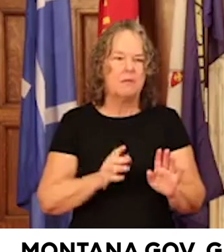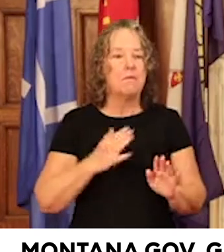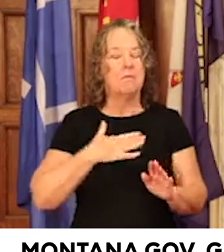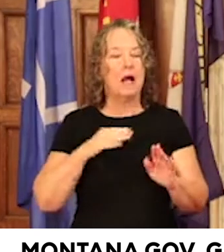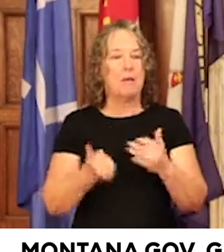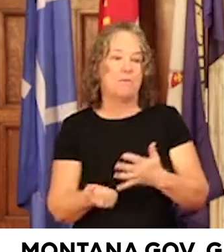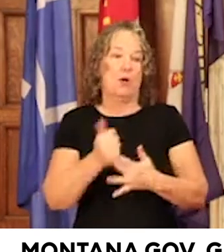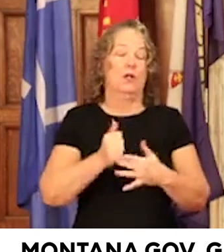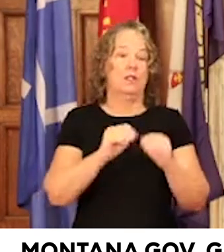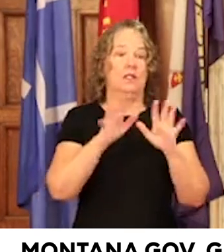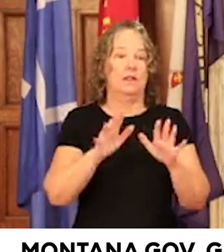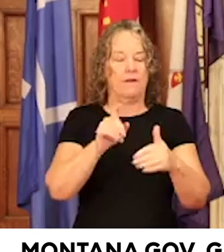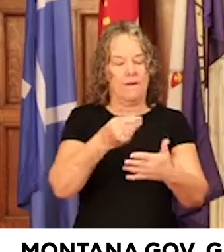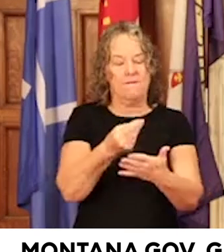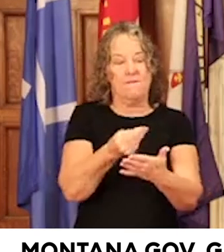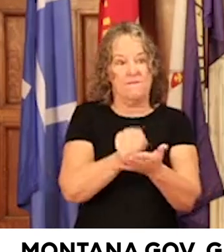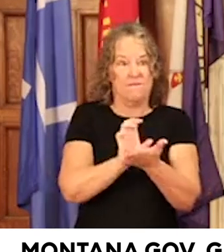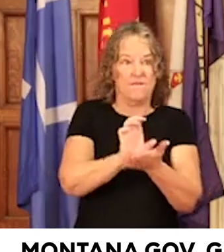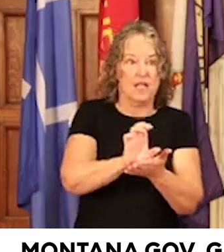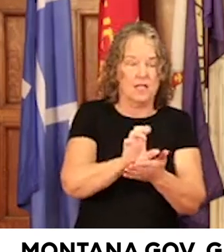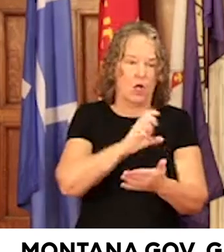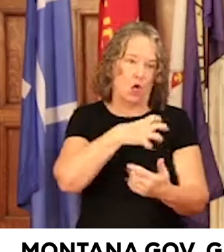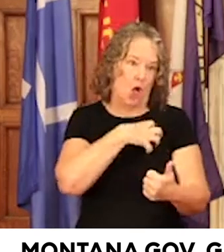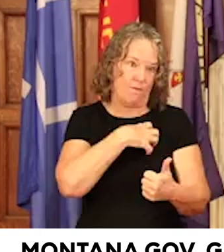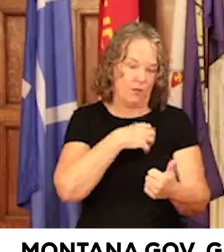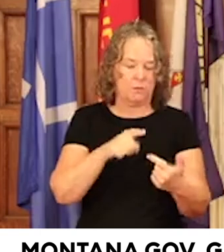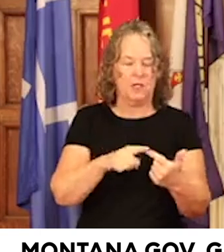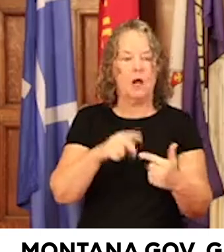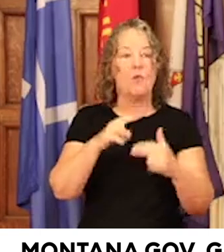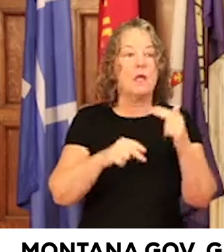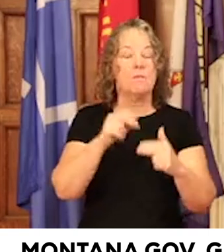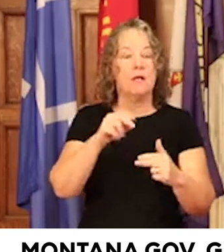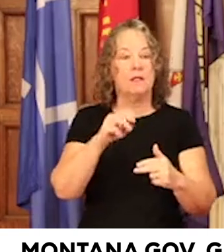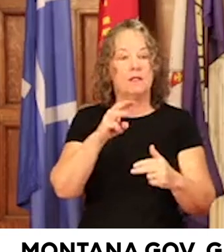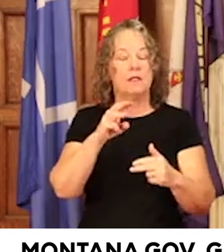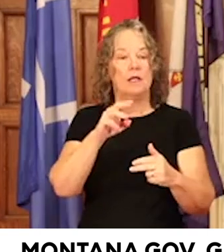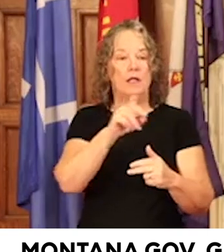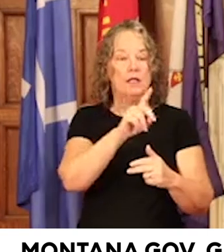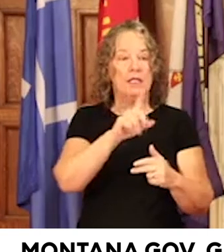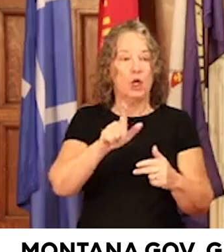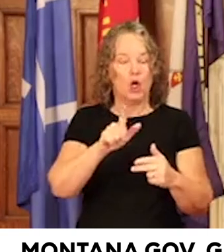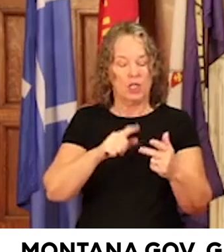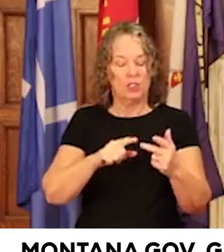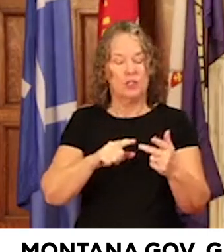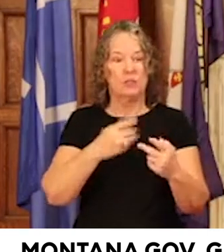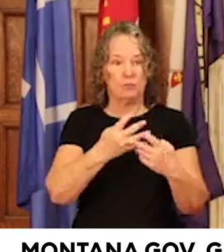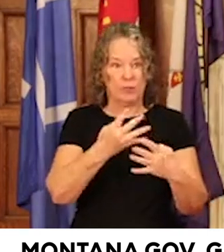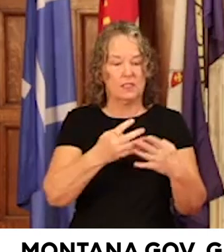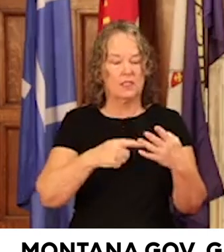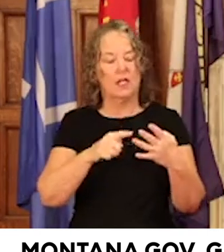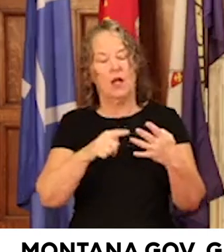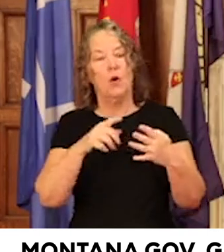clear, we need to fund law enforcement, we need to rebuild Deer Lodge, we got to get our mental health stuff done, and we have to provide for